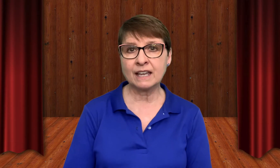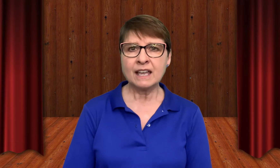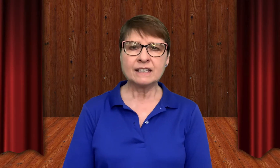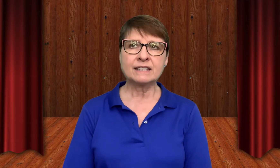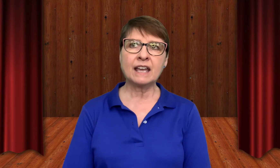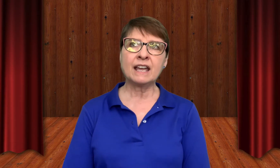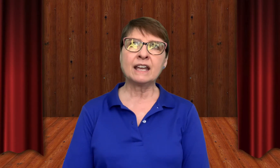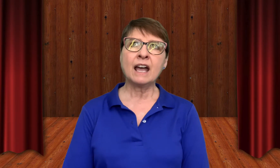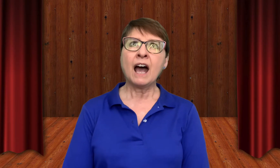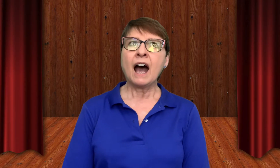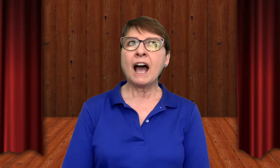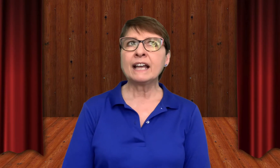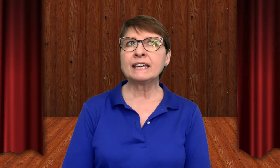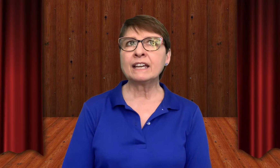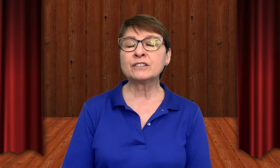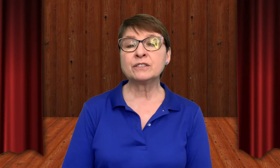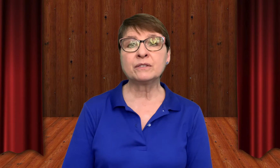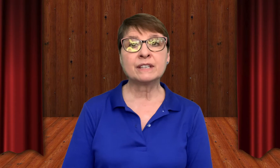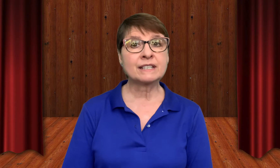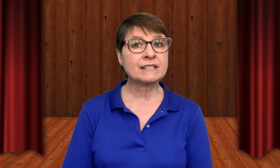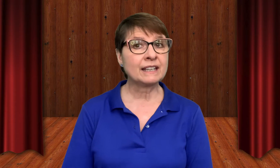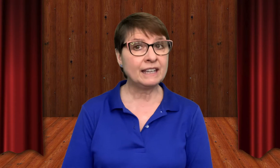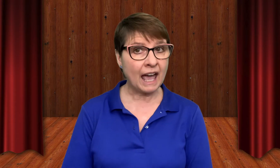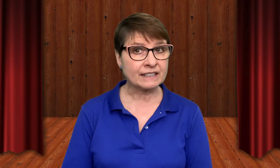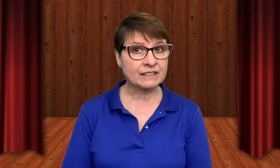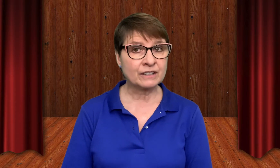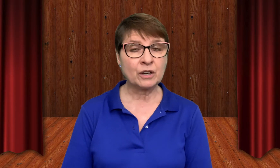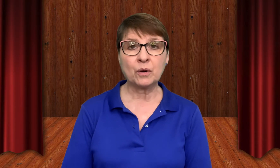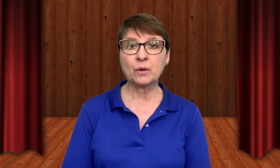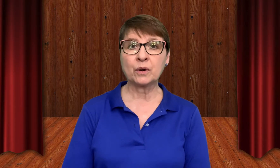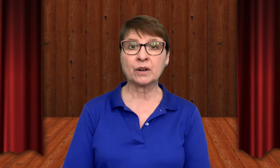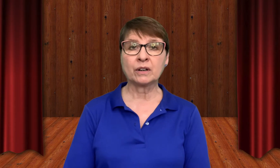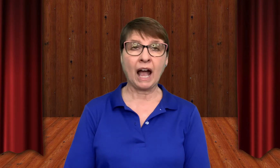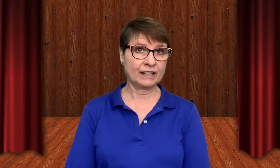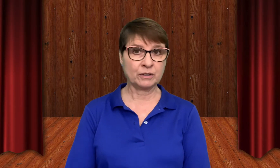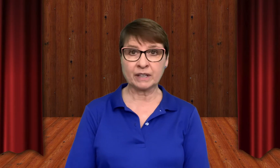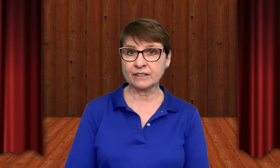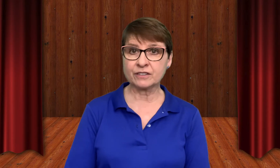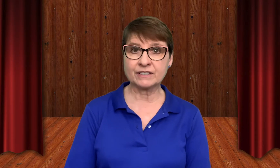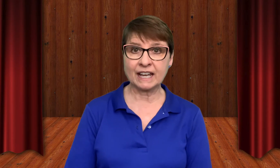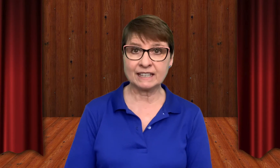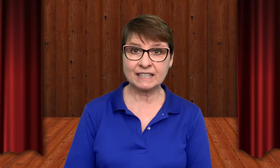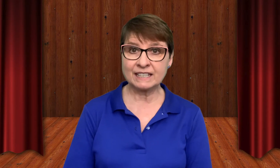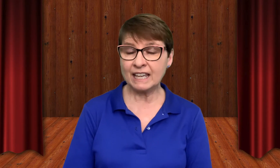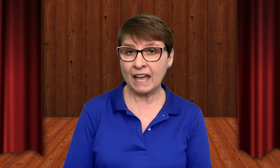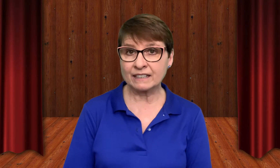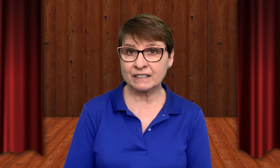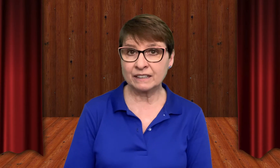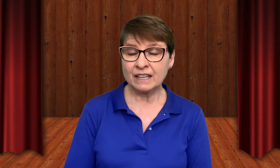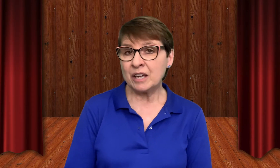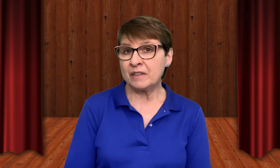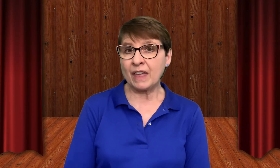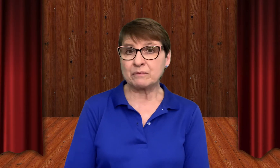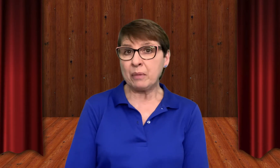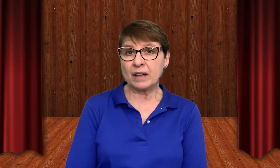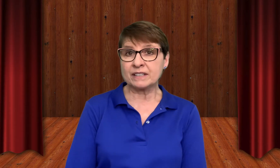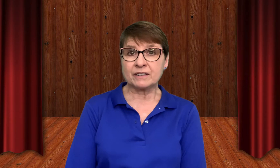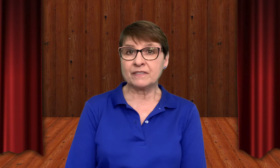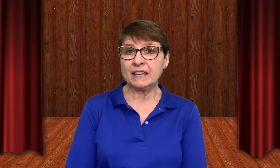say I can't do this yet or I don't understand this or I That positive thinking